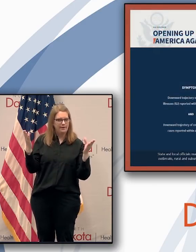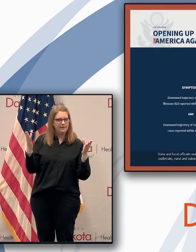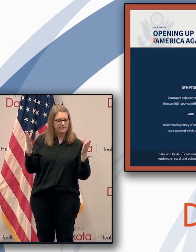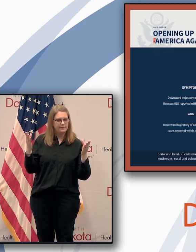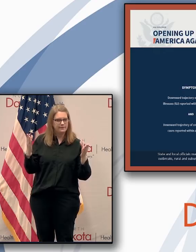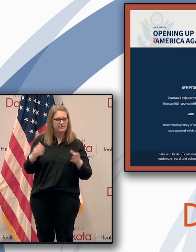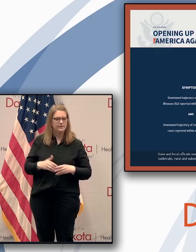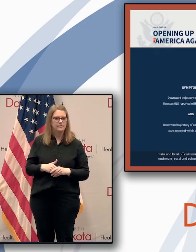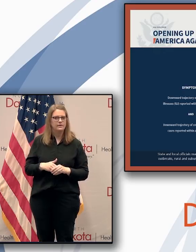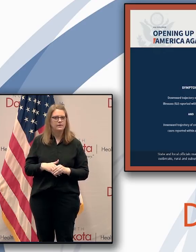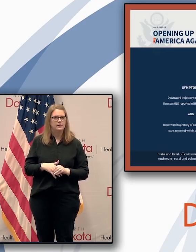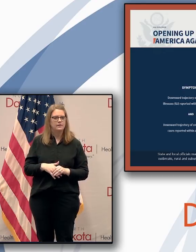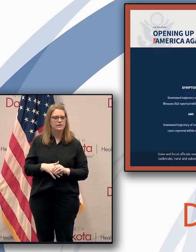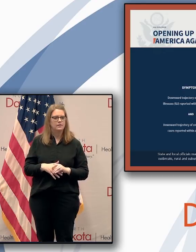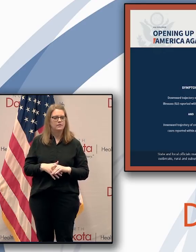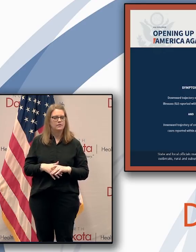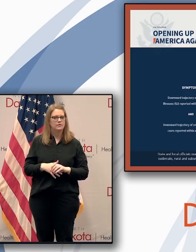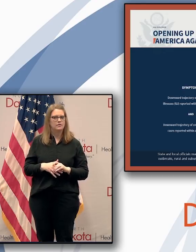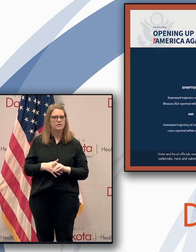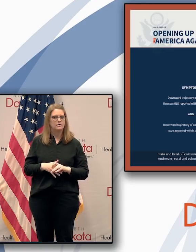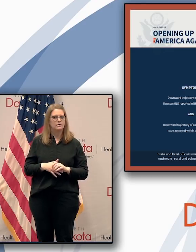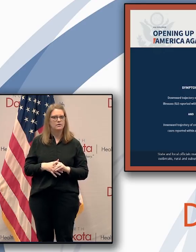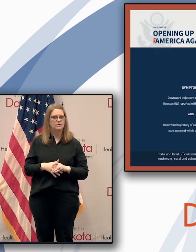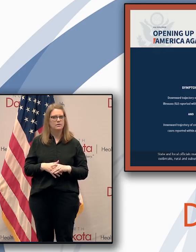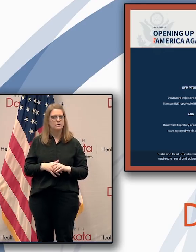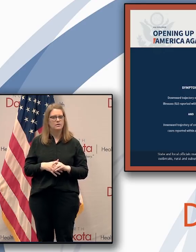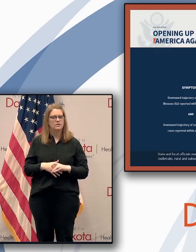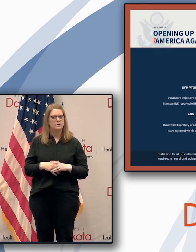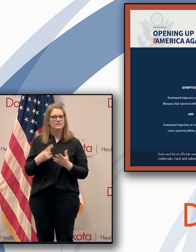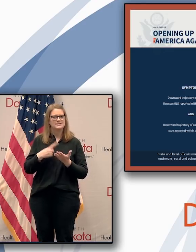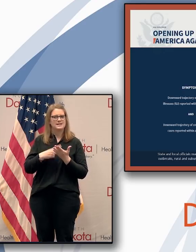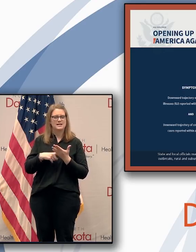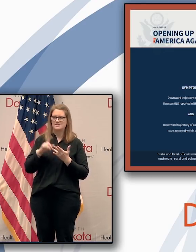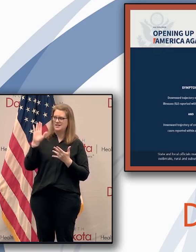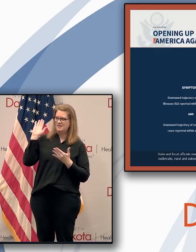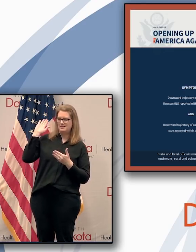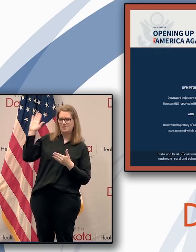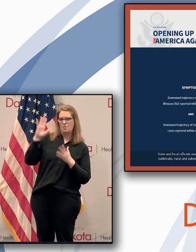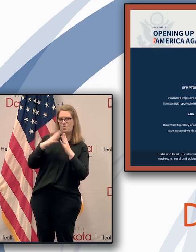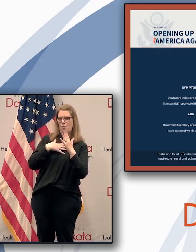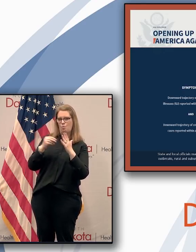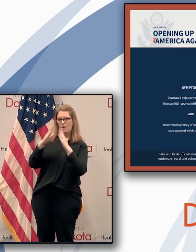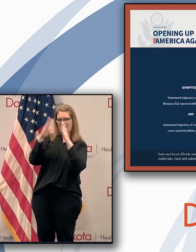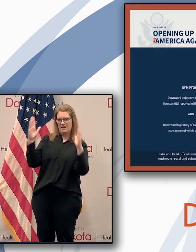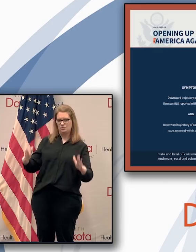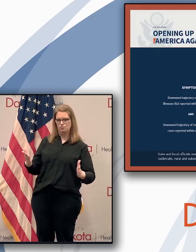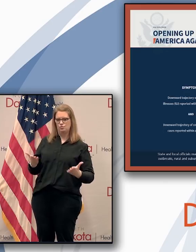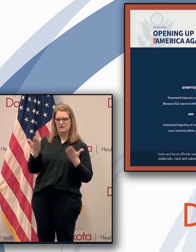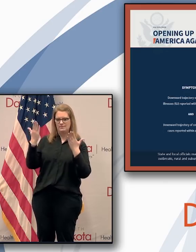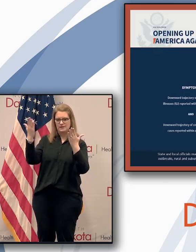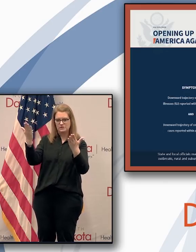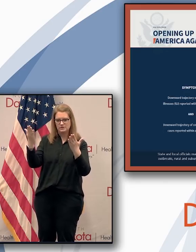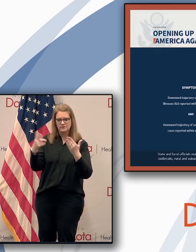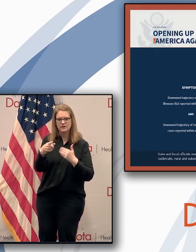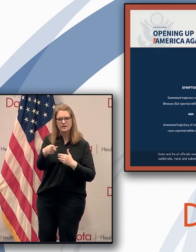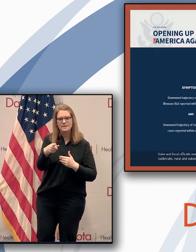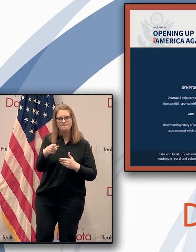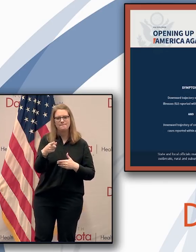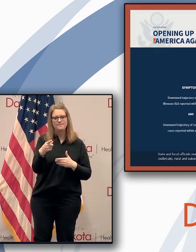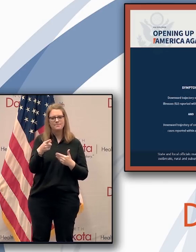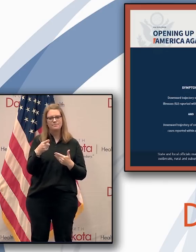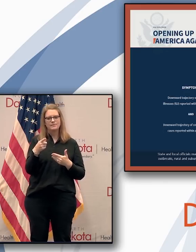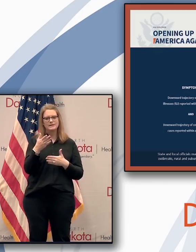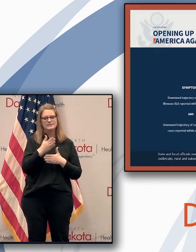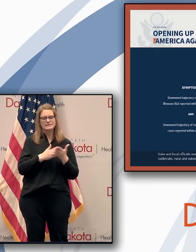and so we want to talk a little bit about those for a second. And you can see that here that on these there are some of these are